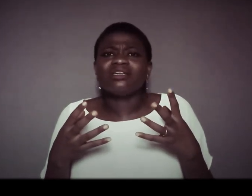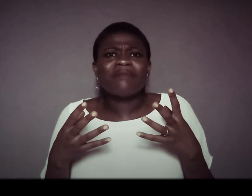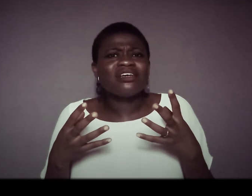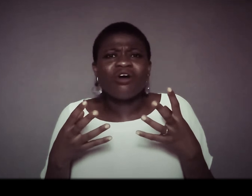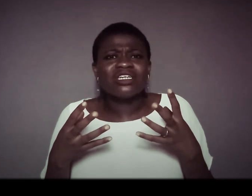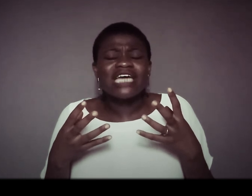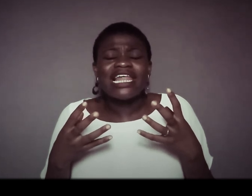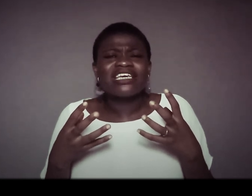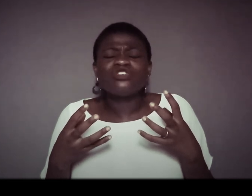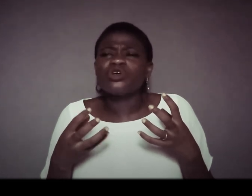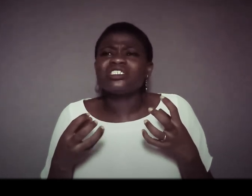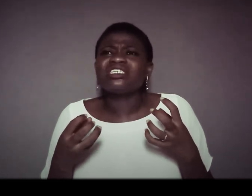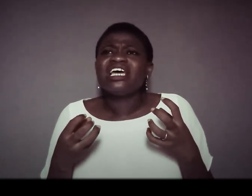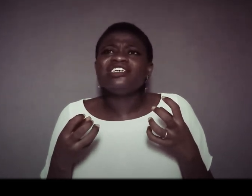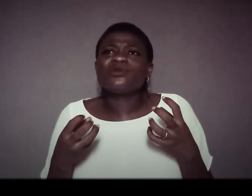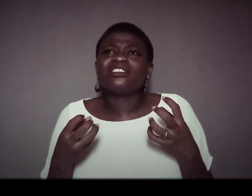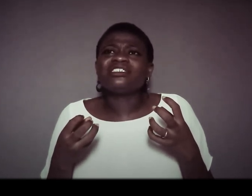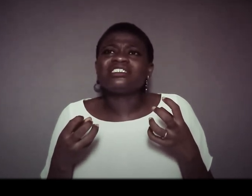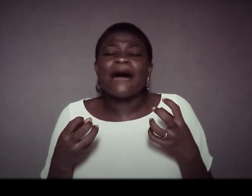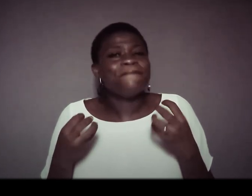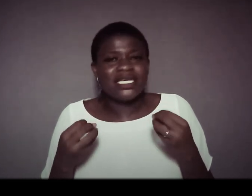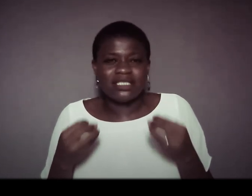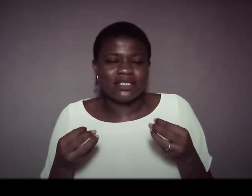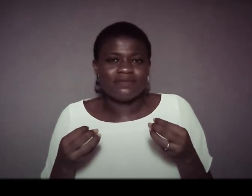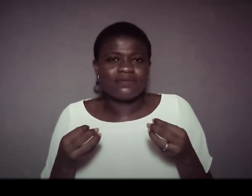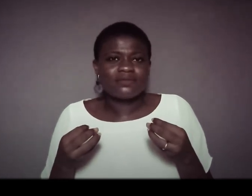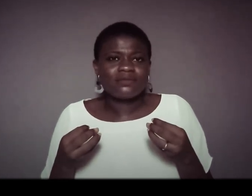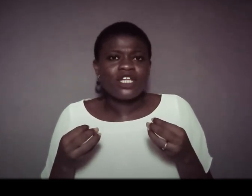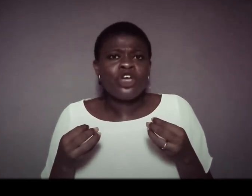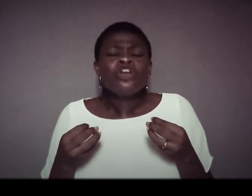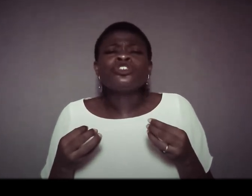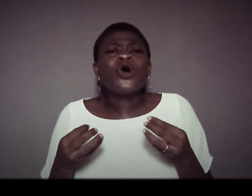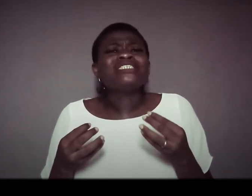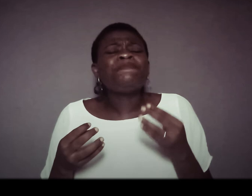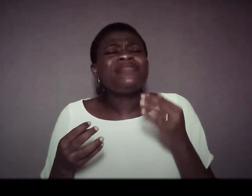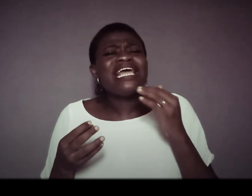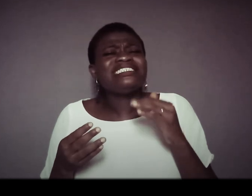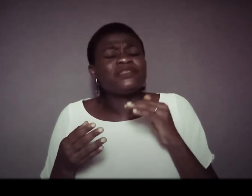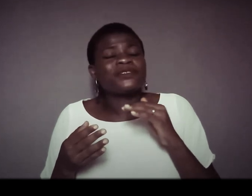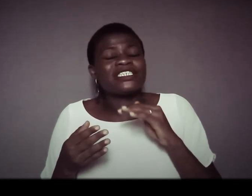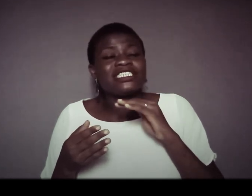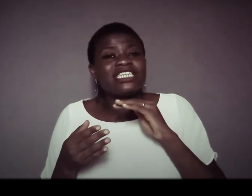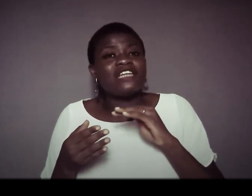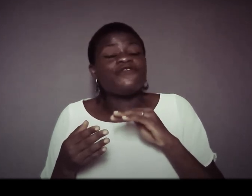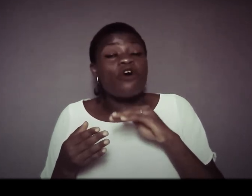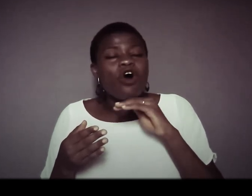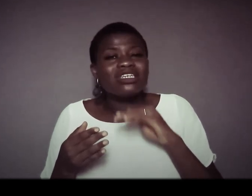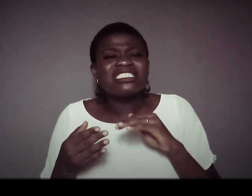my god like it was it was amazing so god placed this was strategically for us